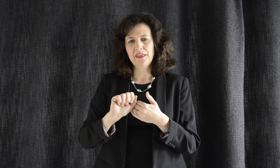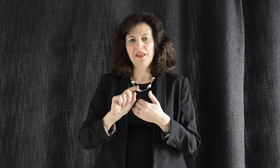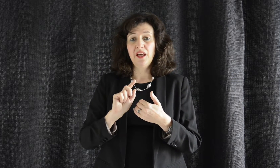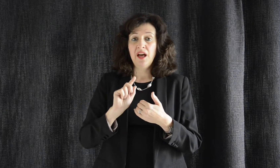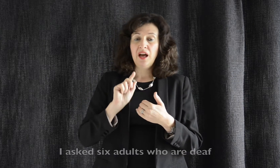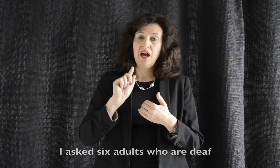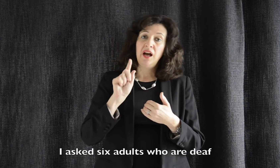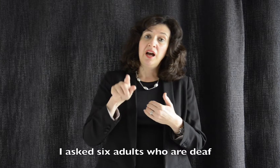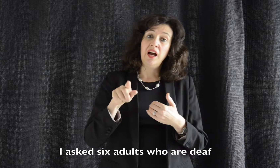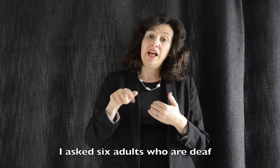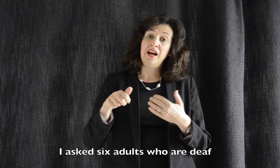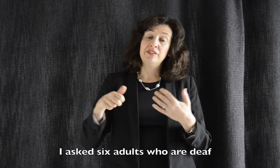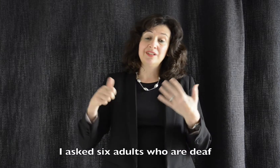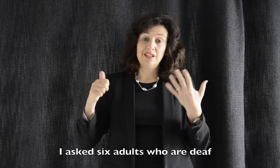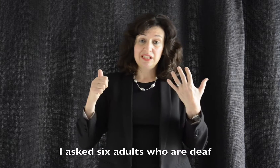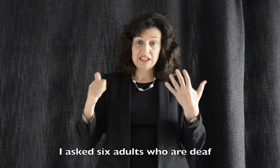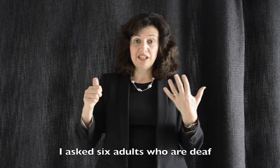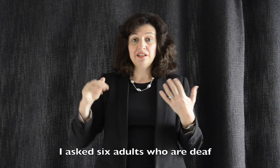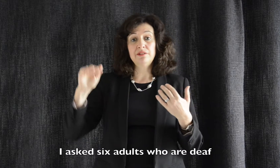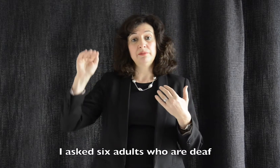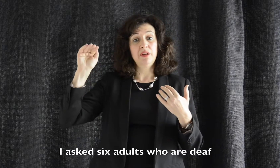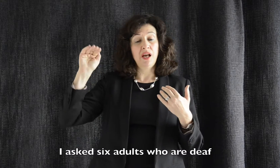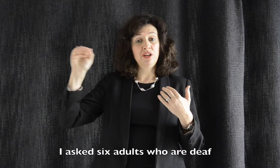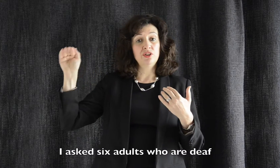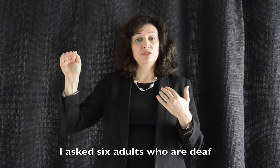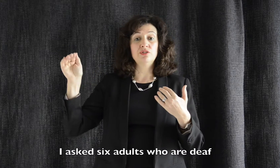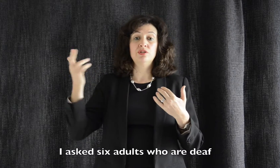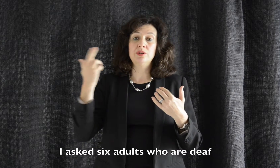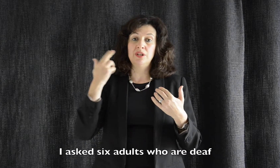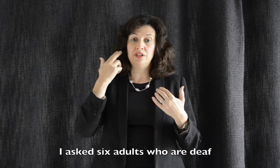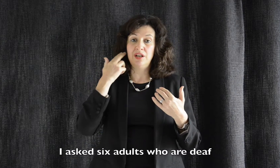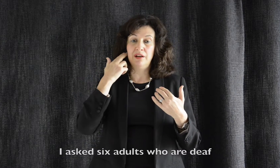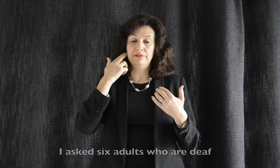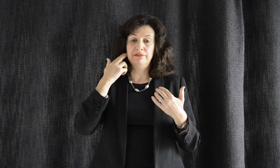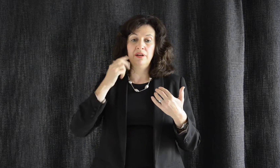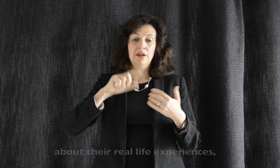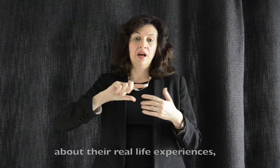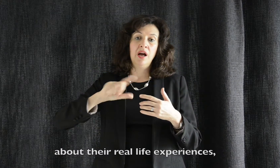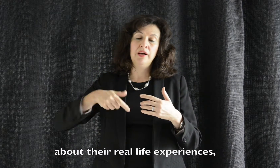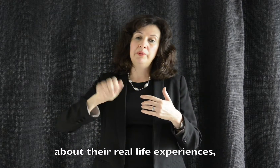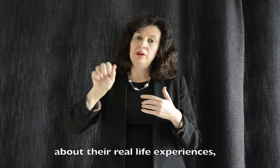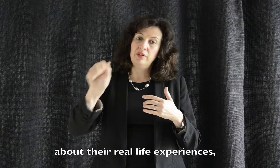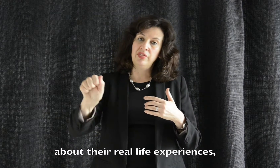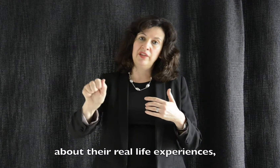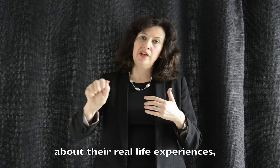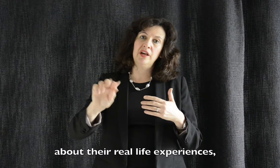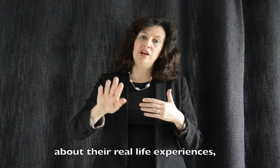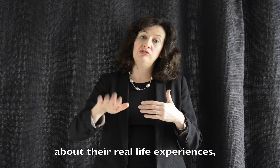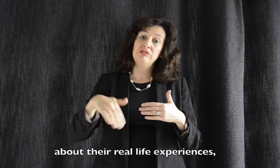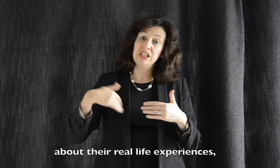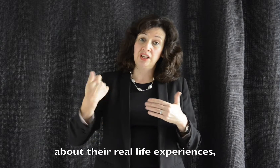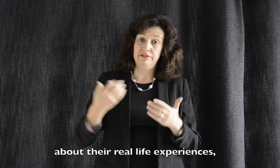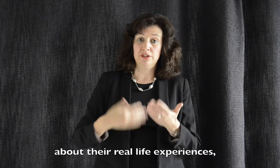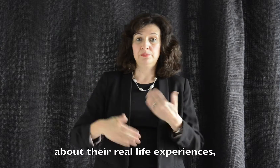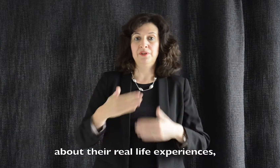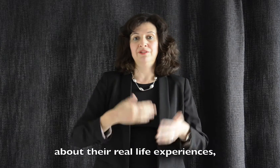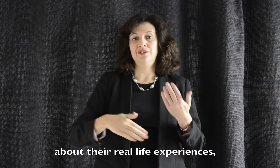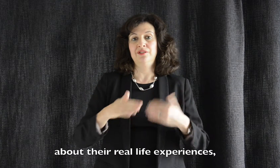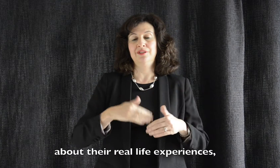I asked six adults who are deaf about their real life experiences